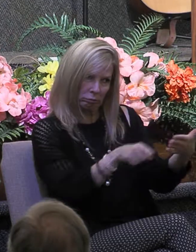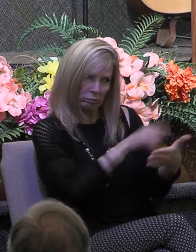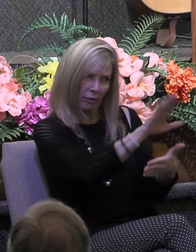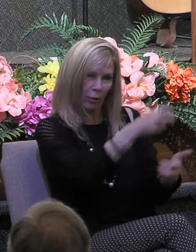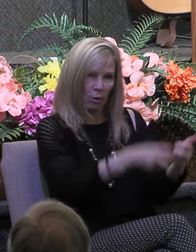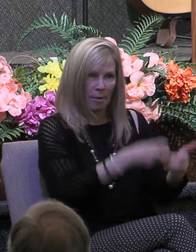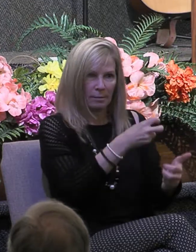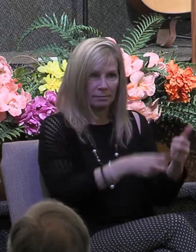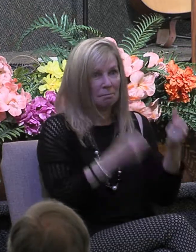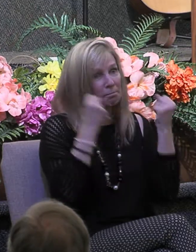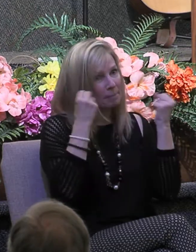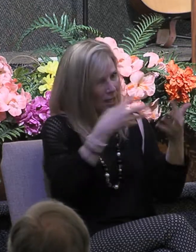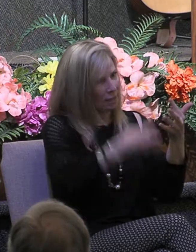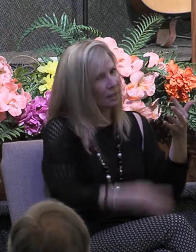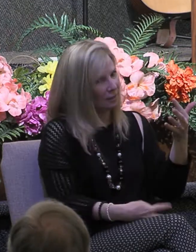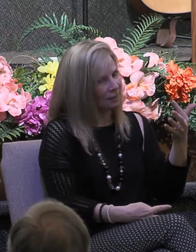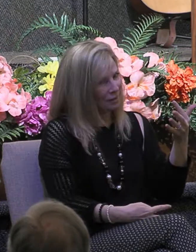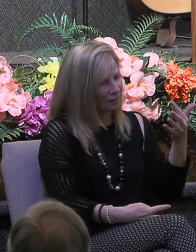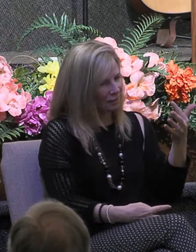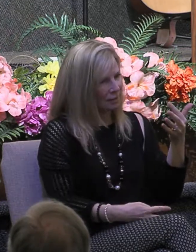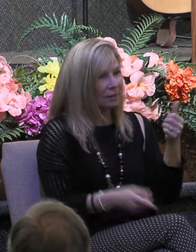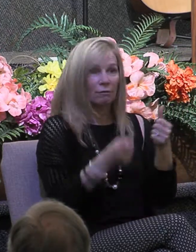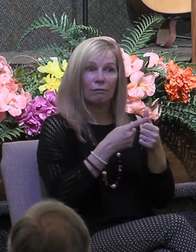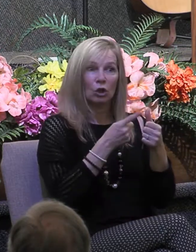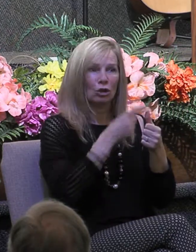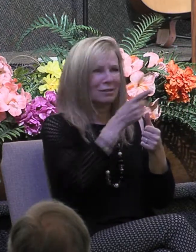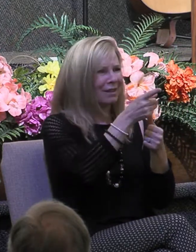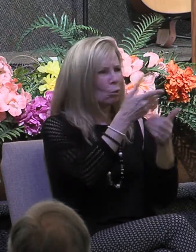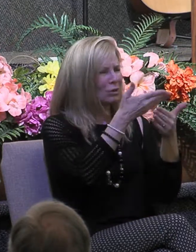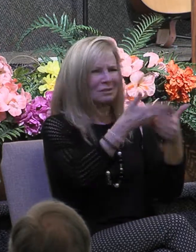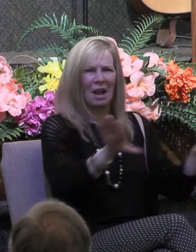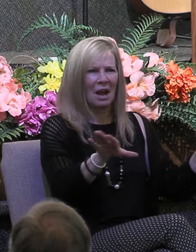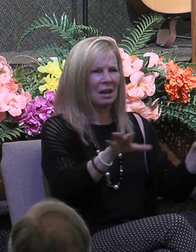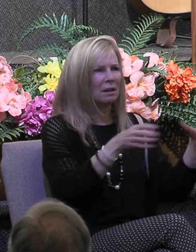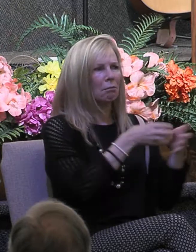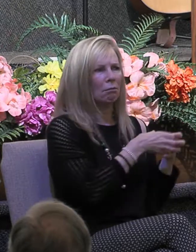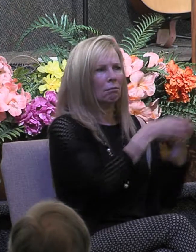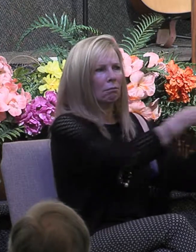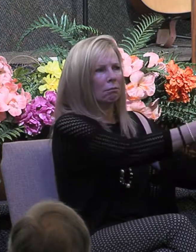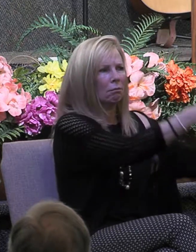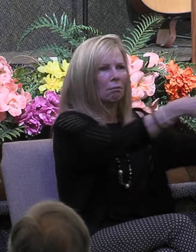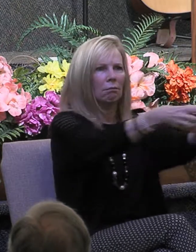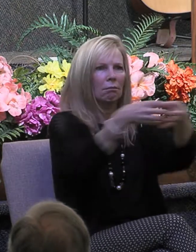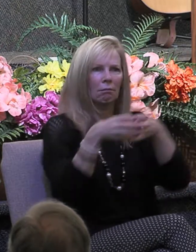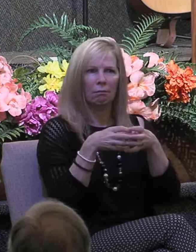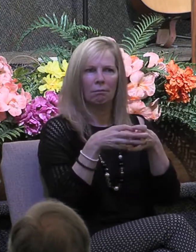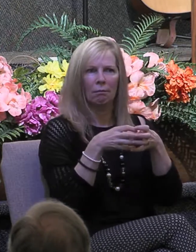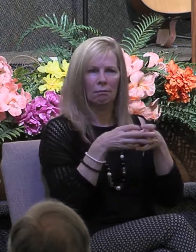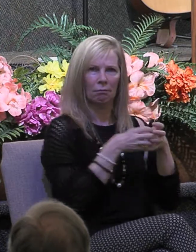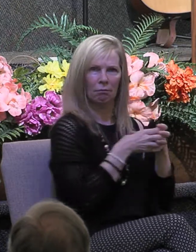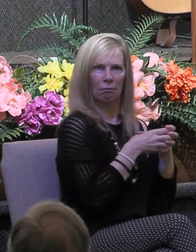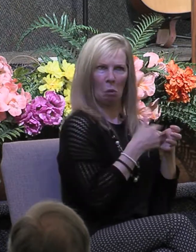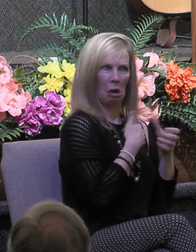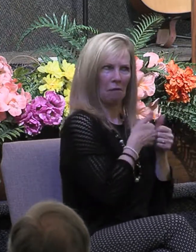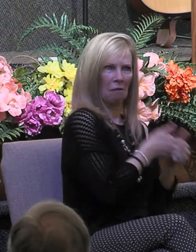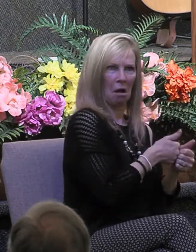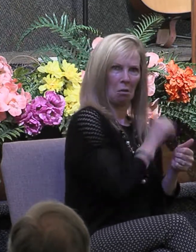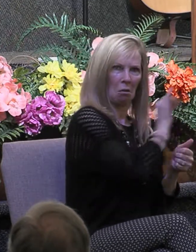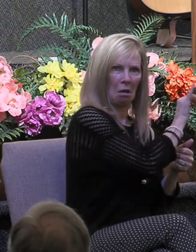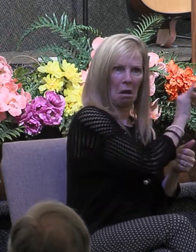For one thing, they were a divided church. They had settled into various cliques and factions based on who they considered to